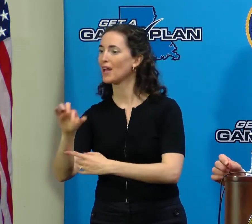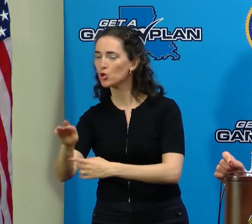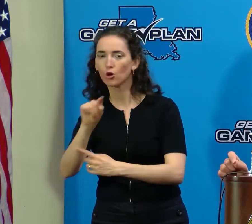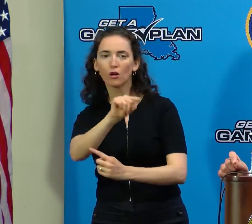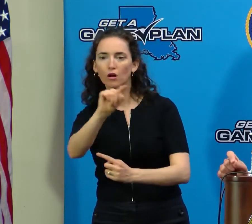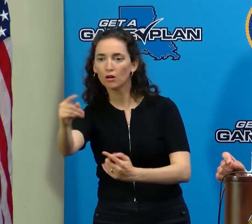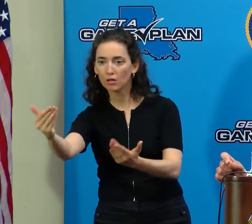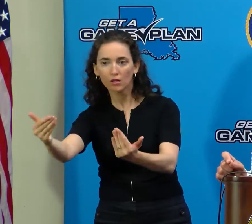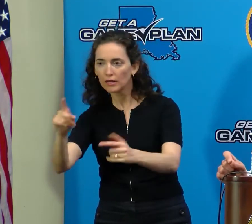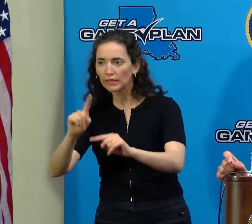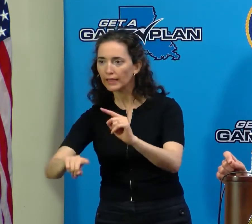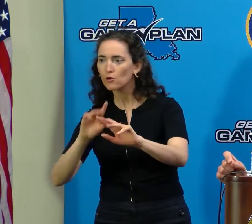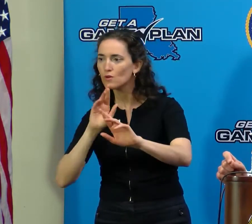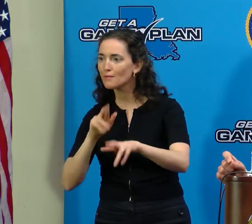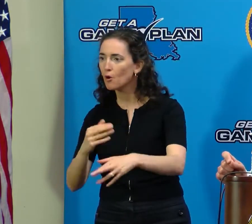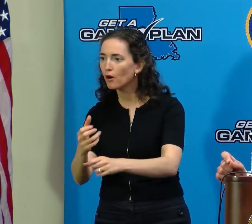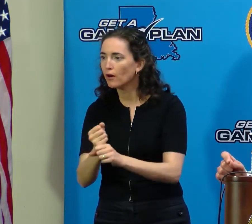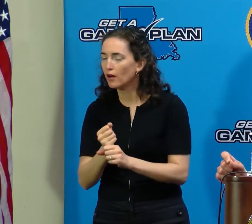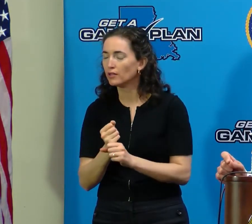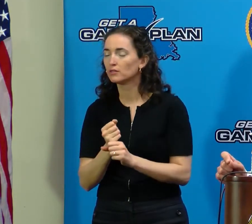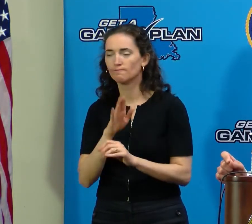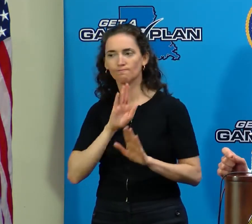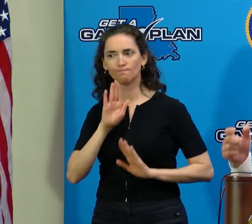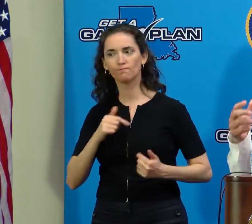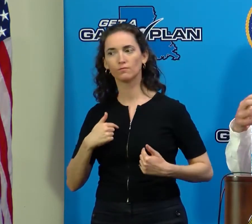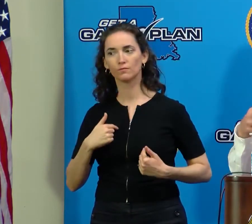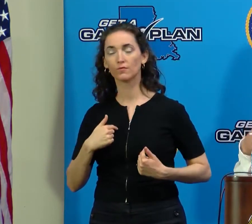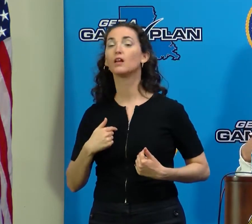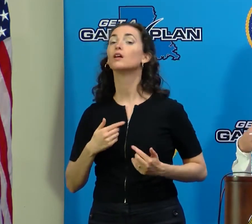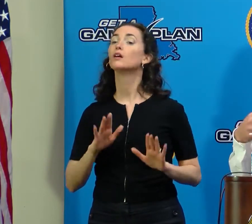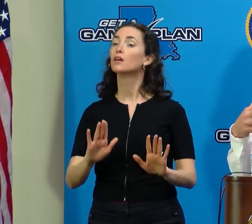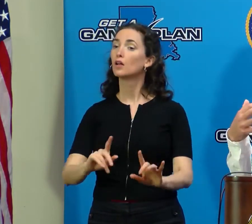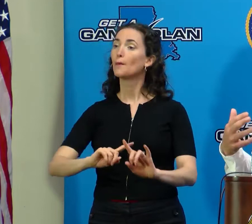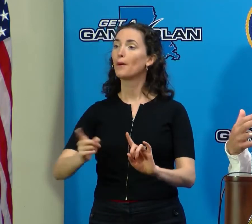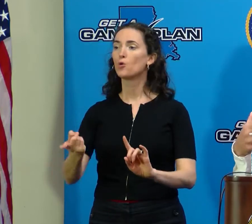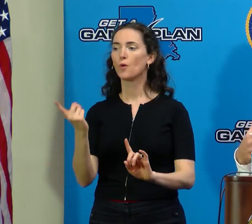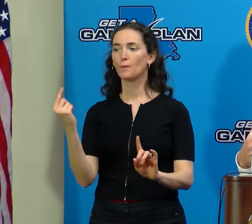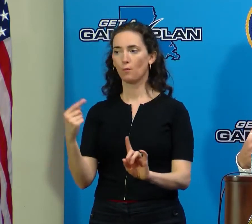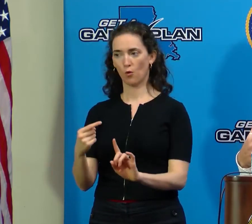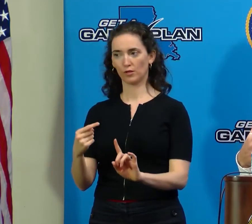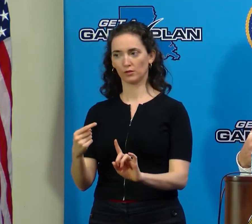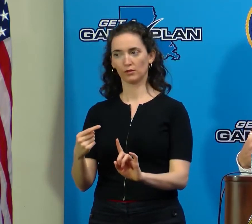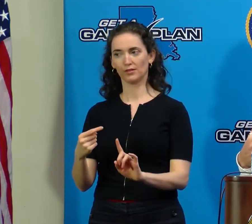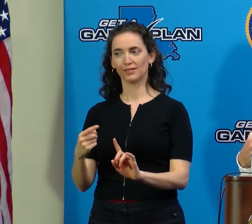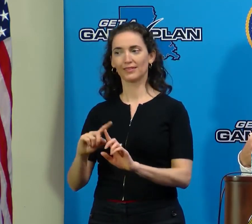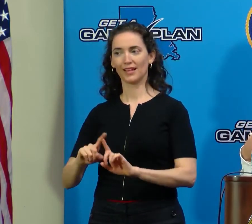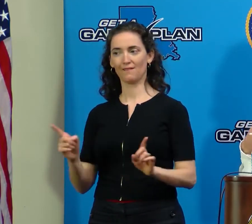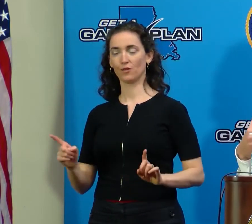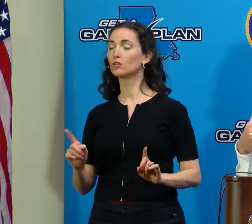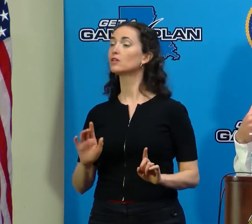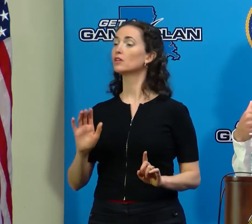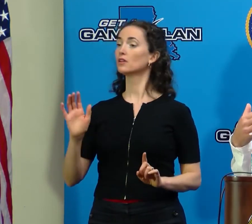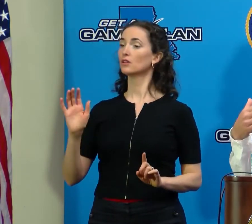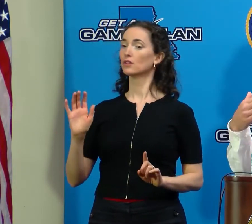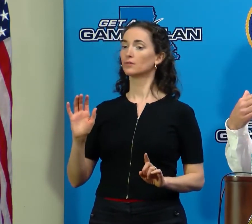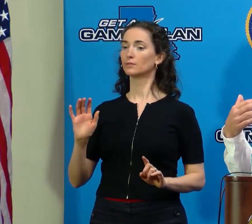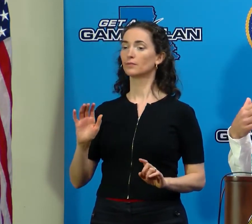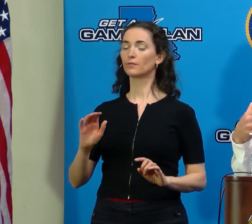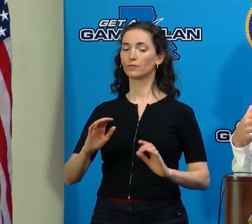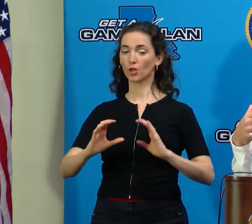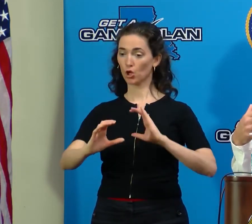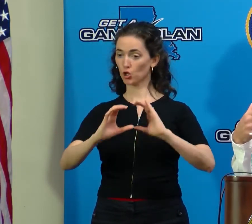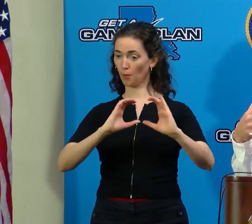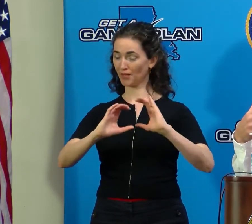But I think you're going to see one of the differences is that we had enough redundant means of communication that we never lost